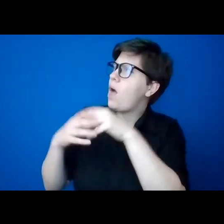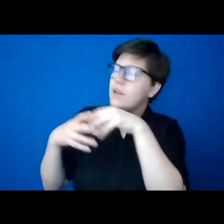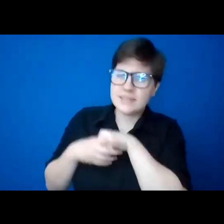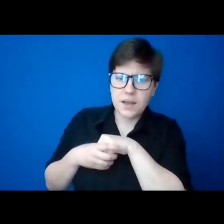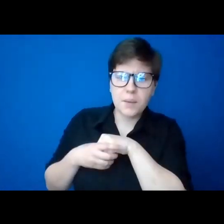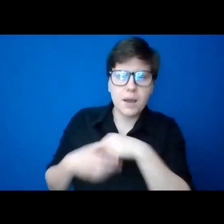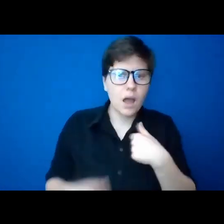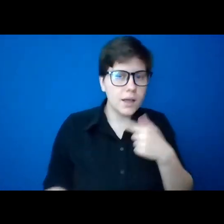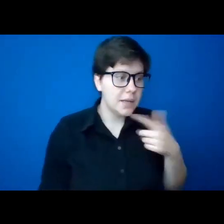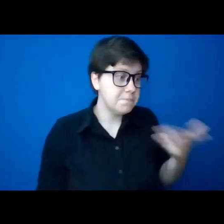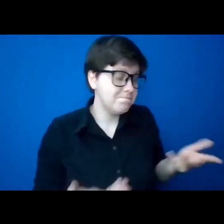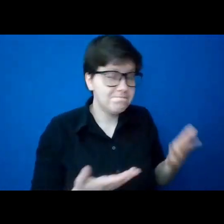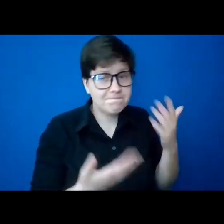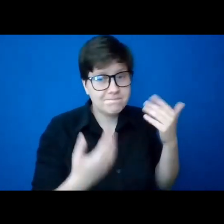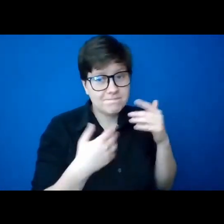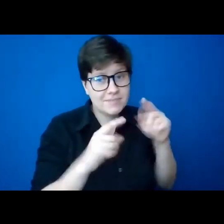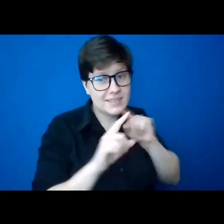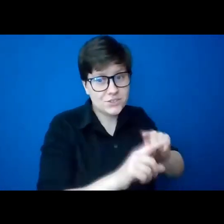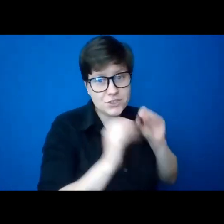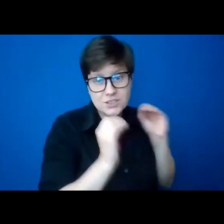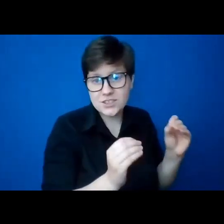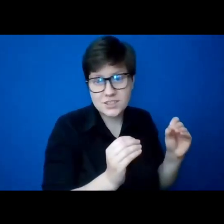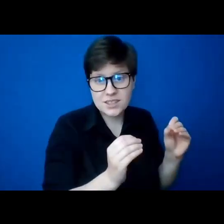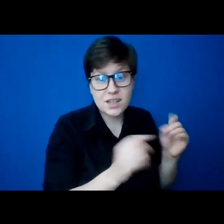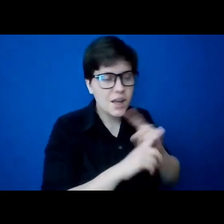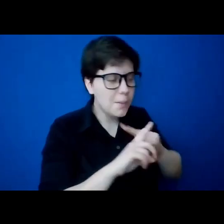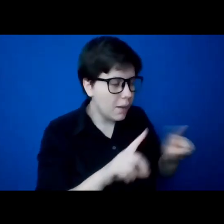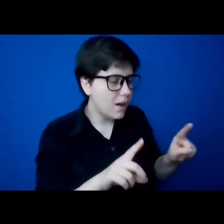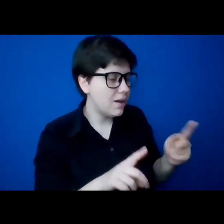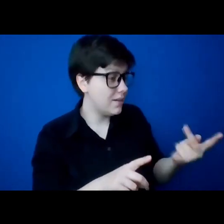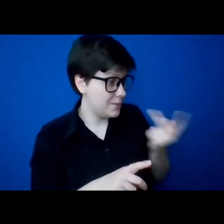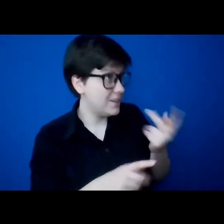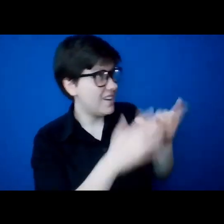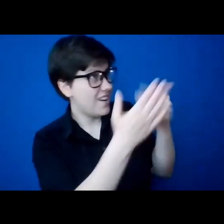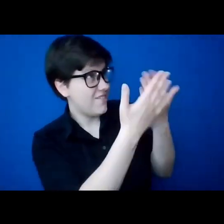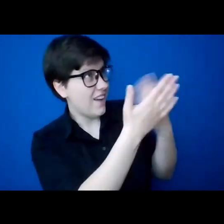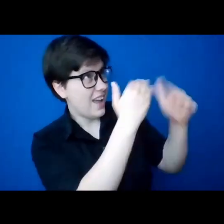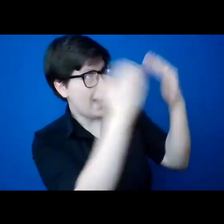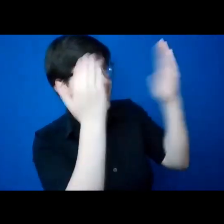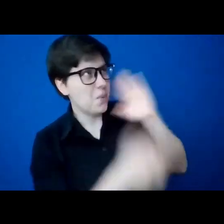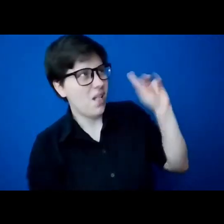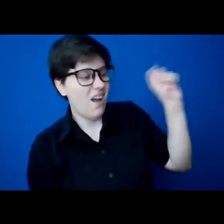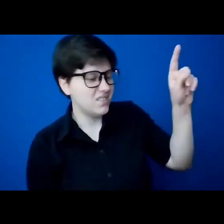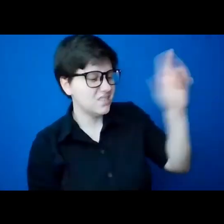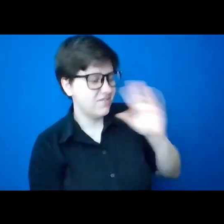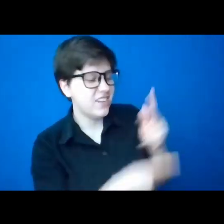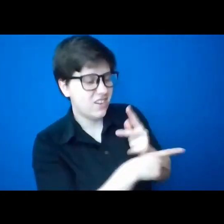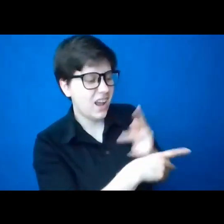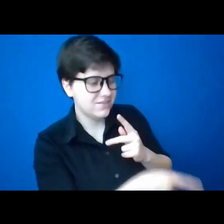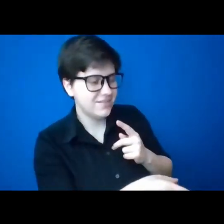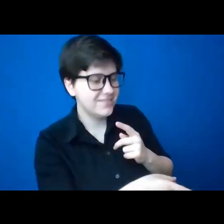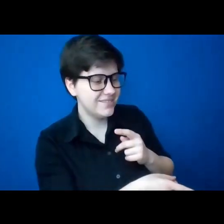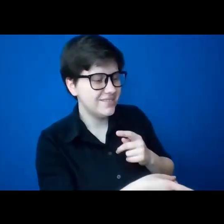And I said to her, I don't have an answer. But you and I, when we get to heaven, are going to ask and try to find out, what about